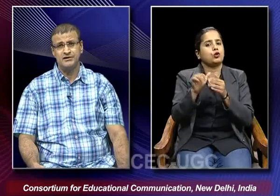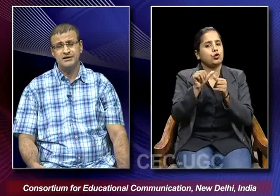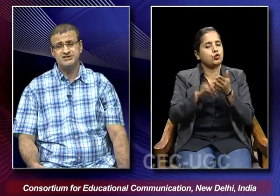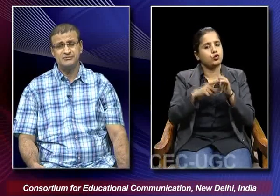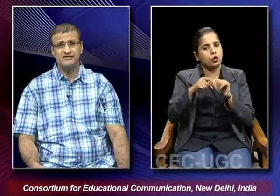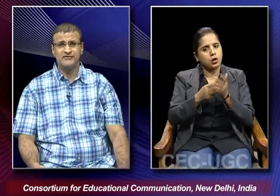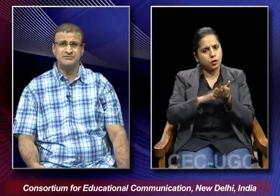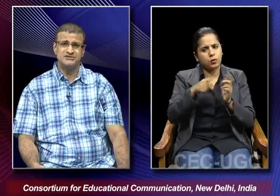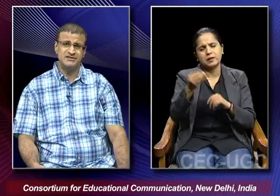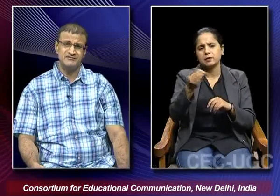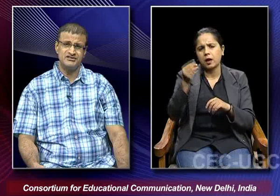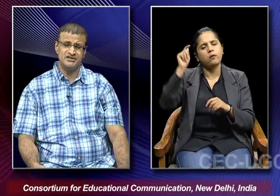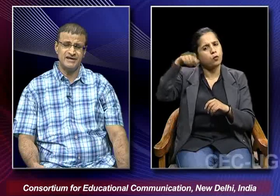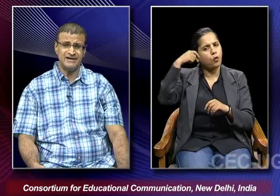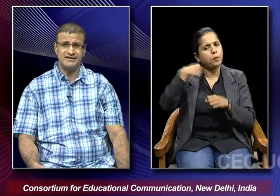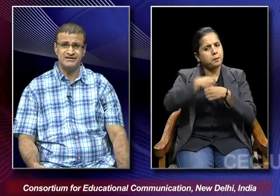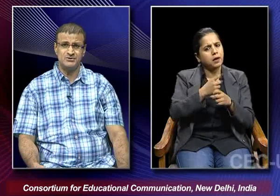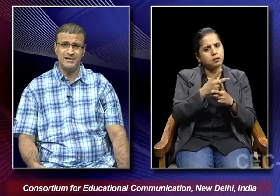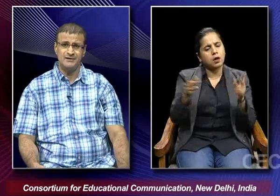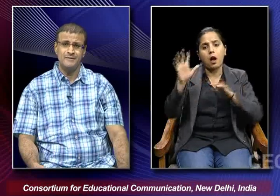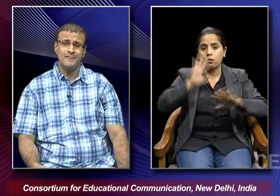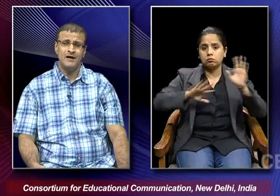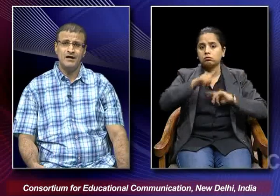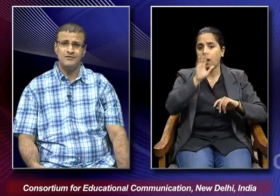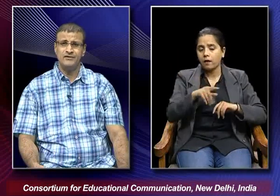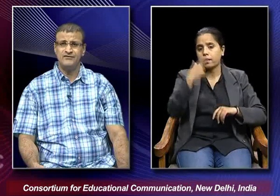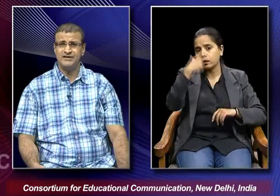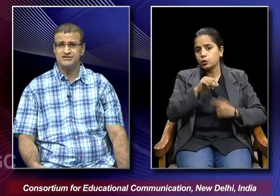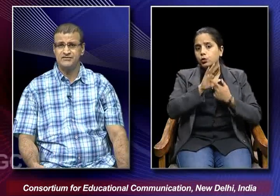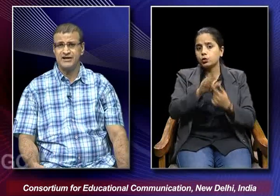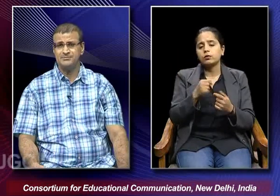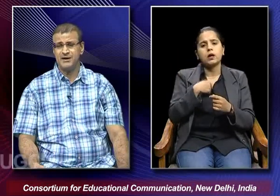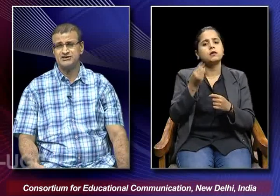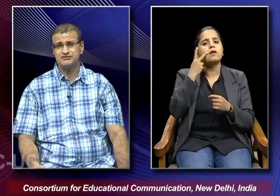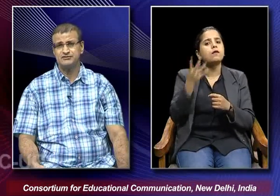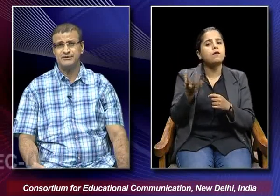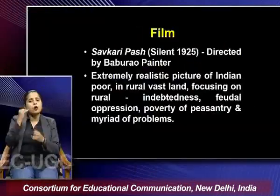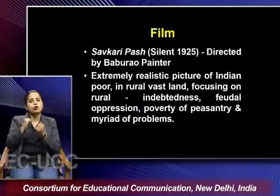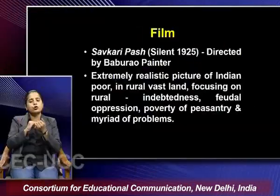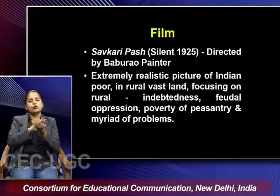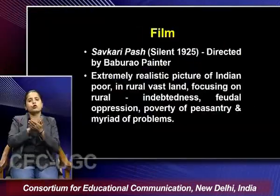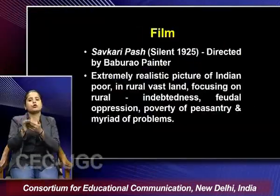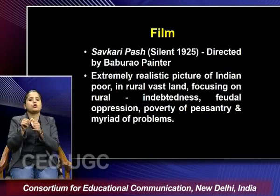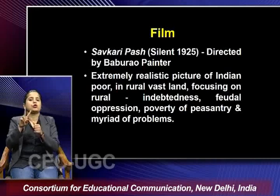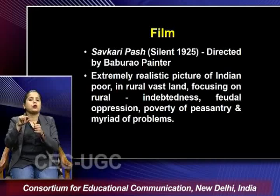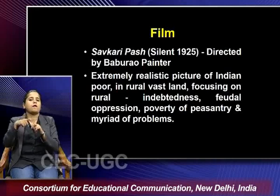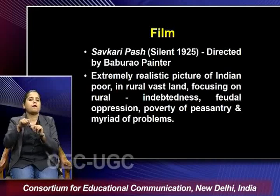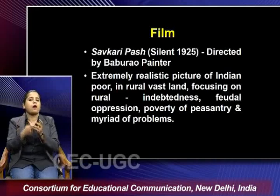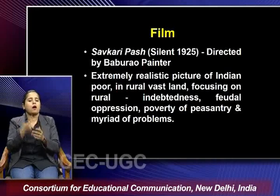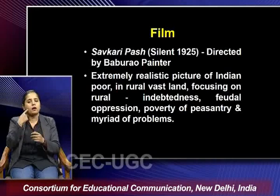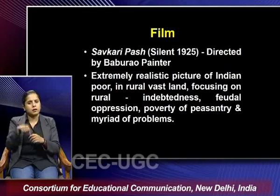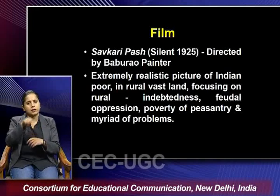some of the films in which he acted as well. We find Shavkari Pash which was made in 1925.